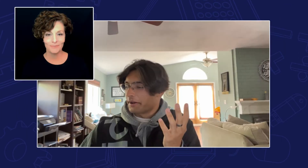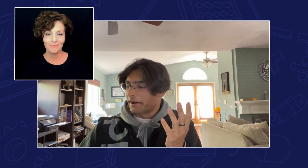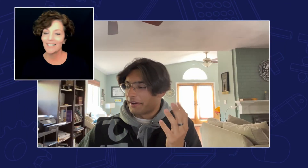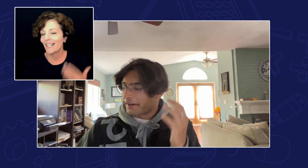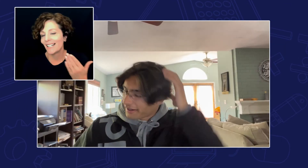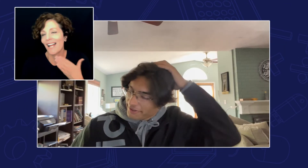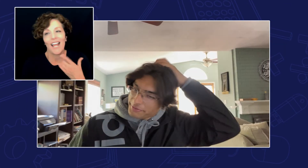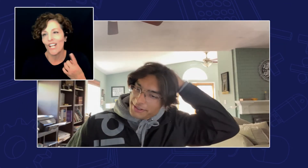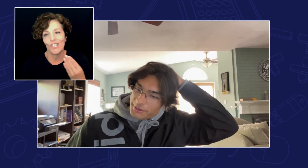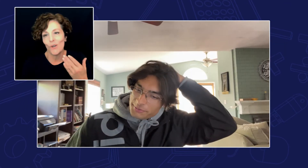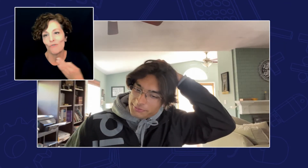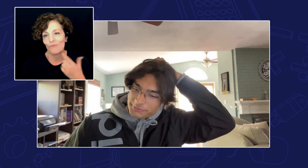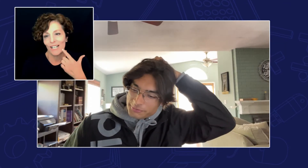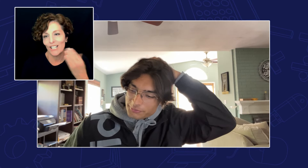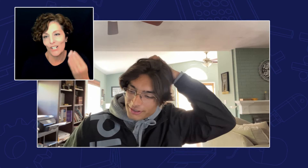uh I don't really know what